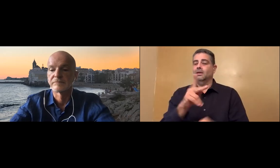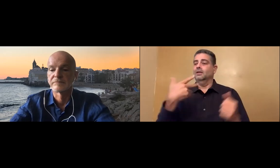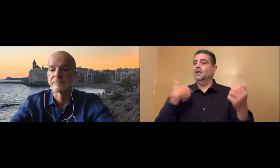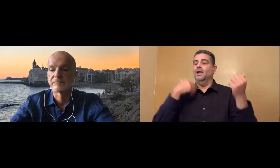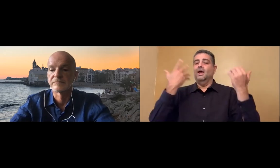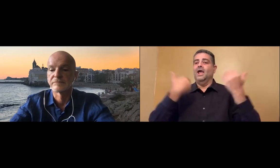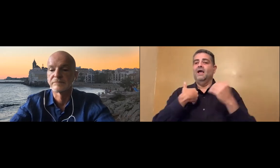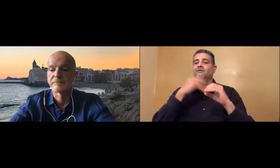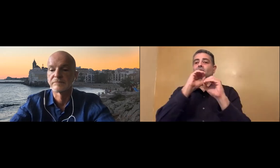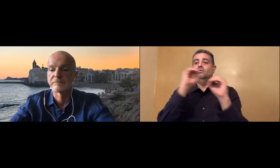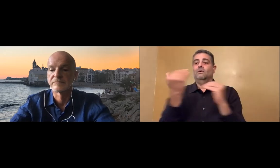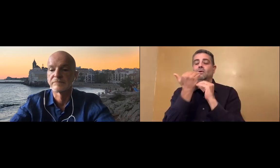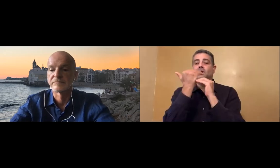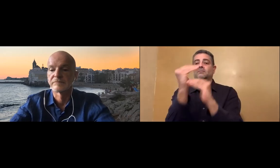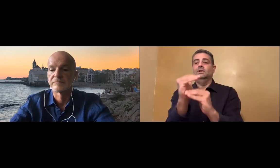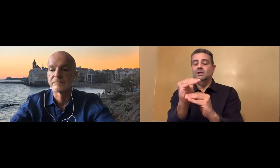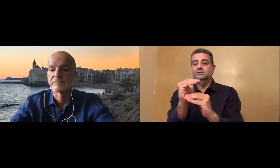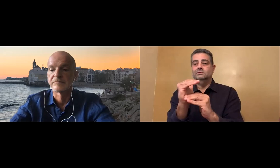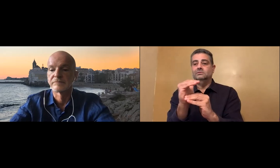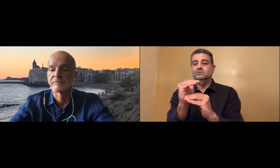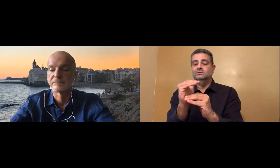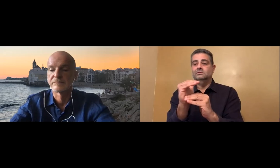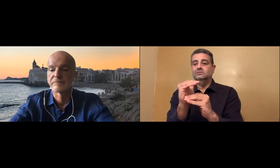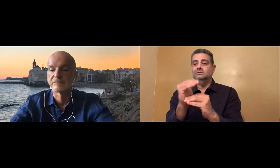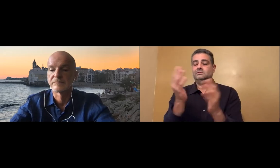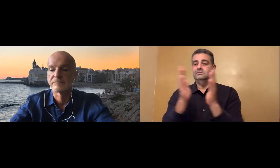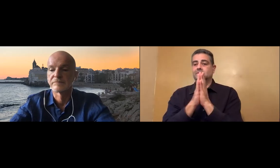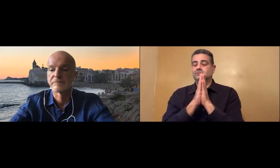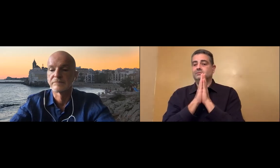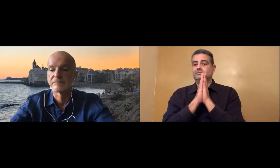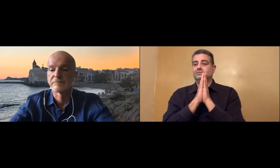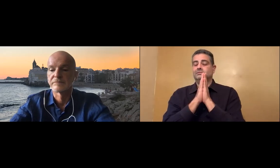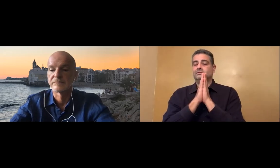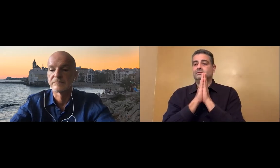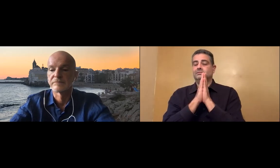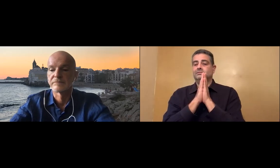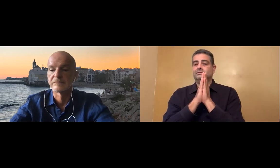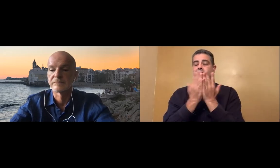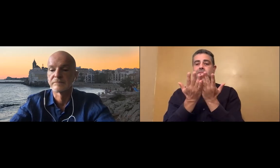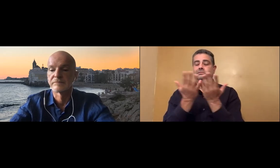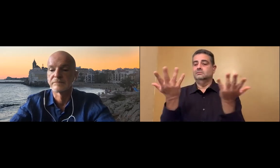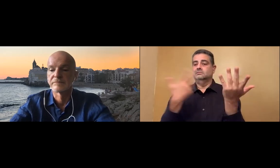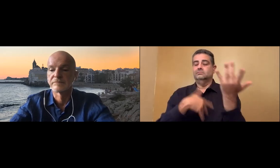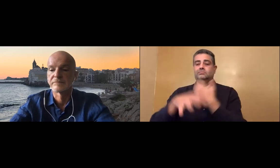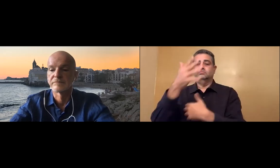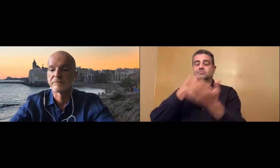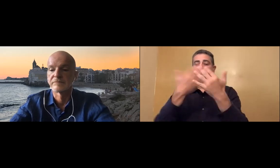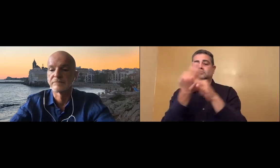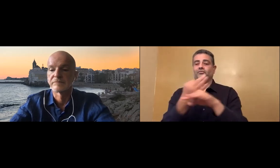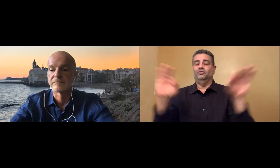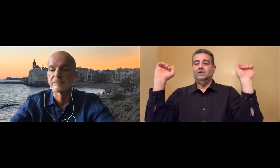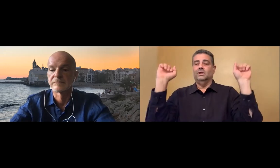I'm able to reestablish my old support system. It really removes all those old limitations.